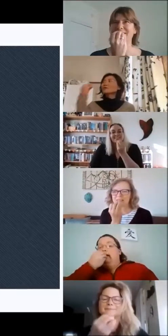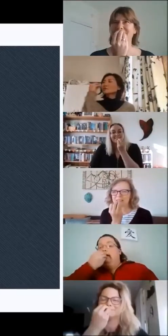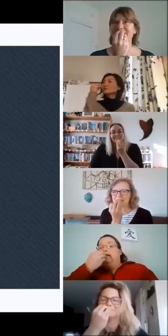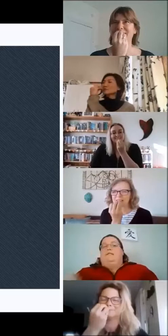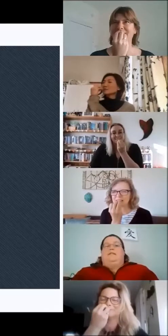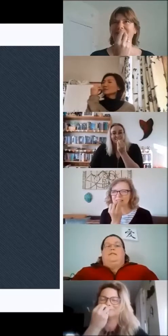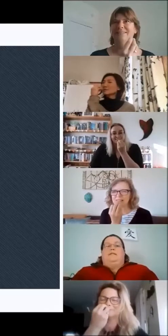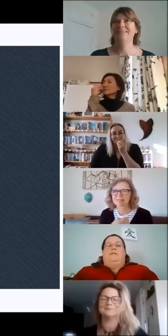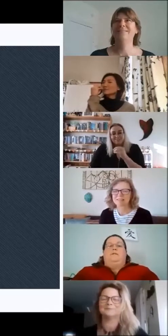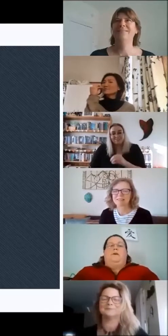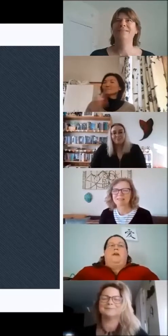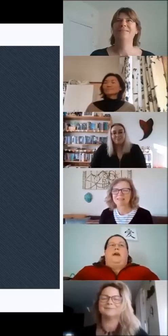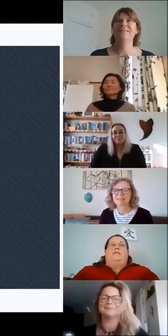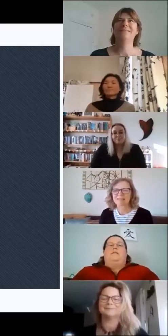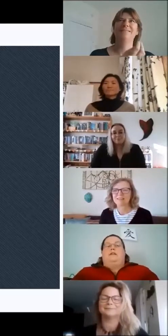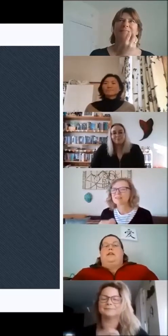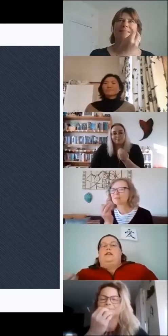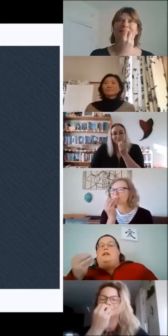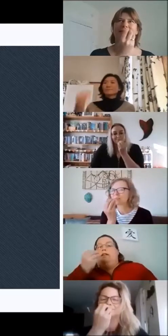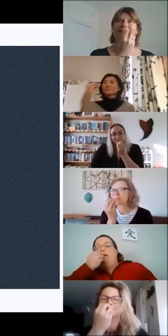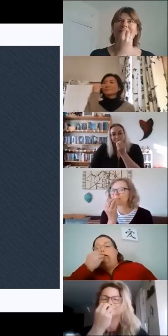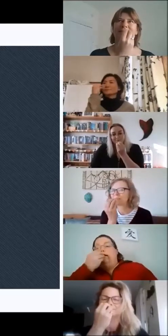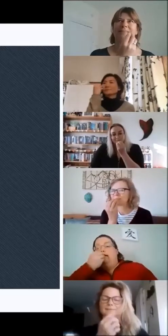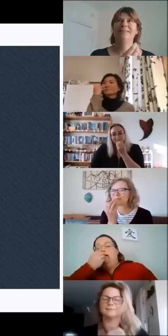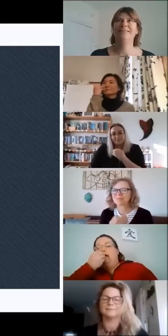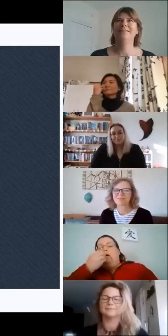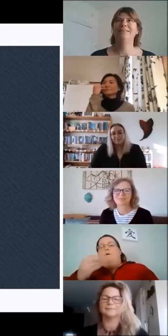for drink